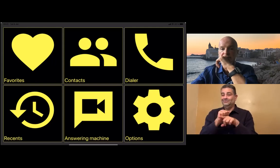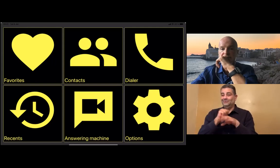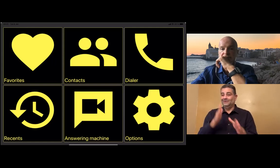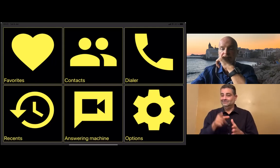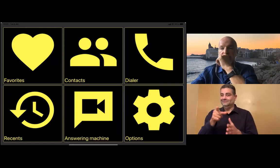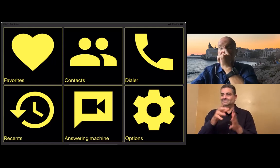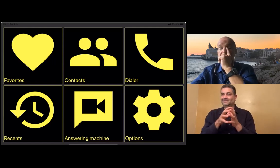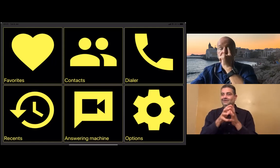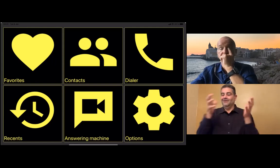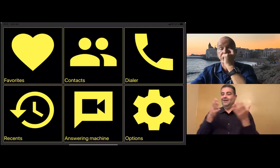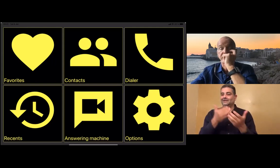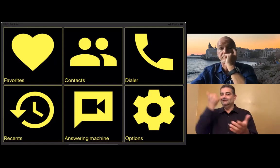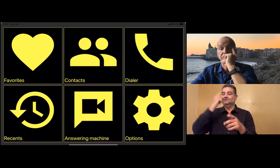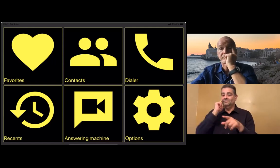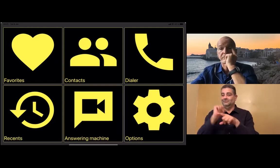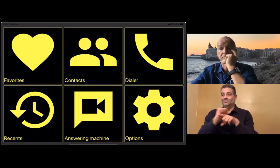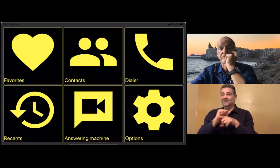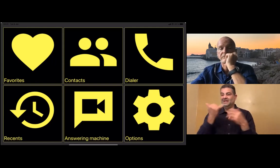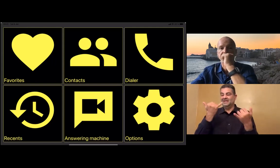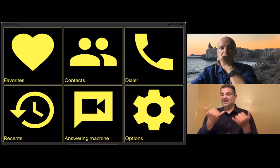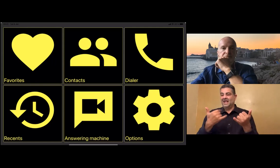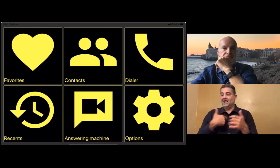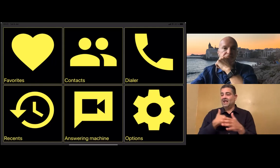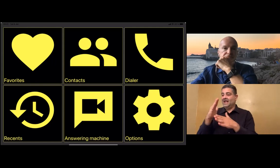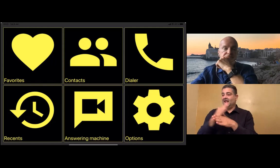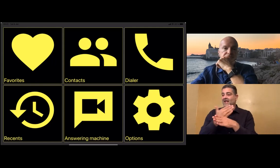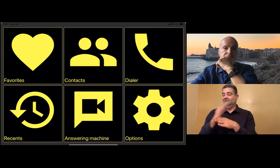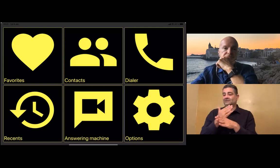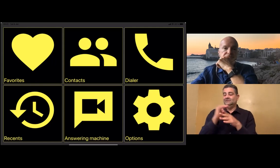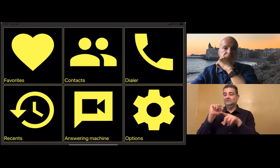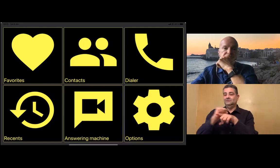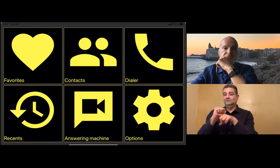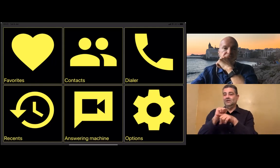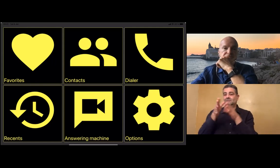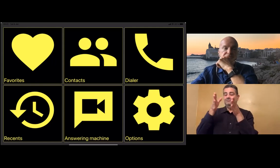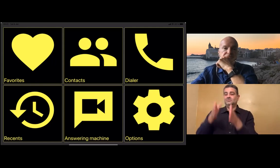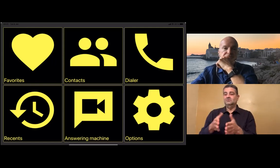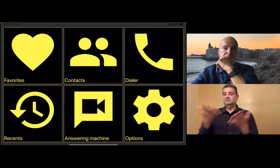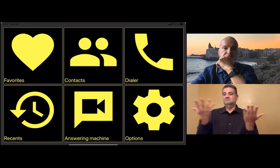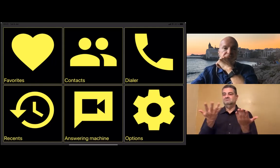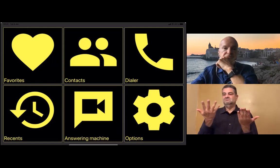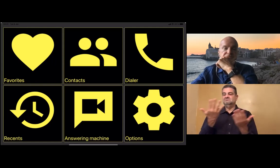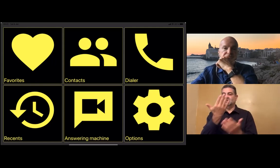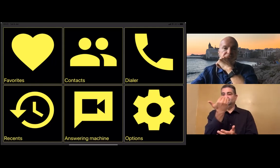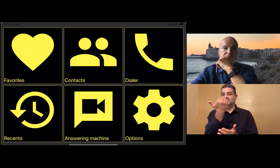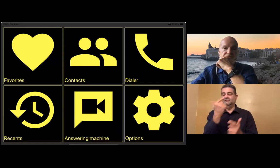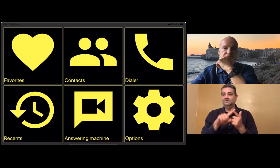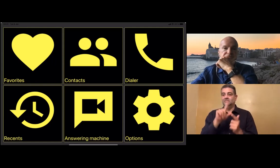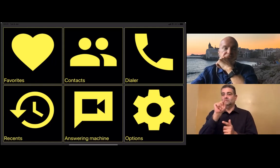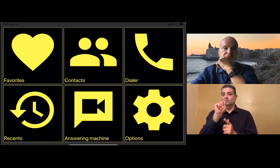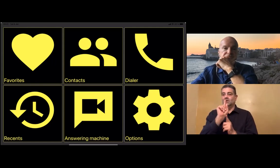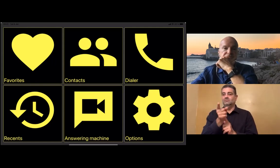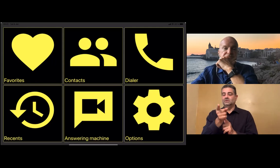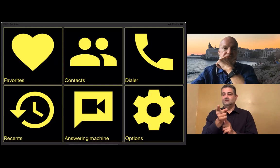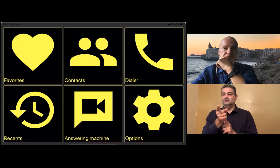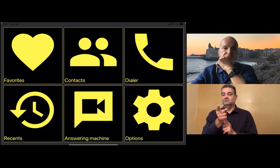that the deafblind consumers can have an easier time of using the app. And also you can have an easier time of training individuals.